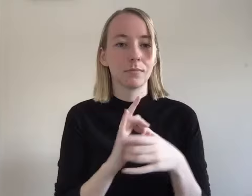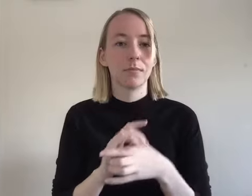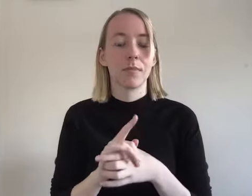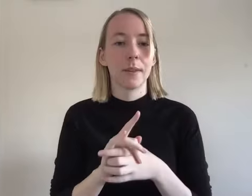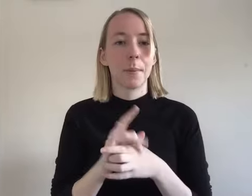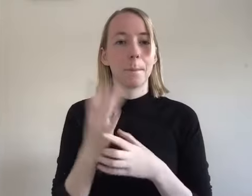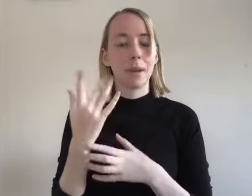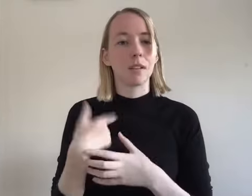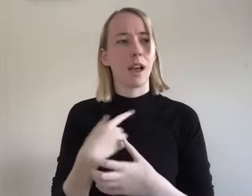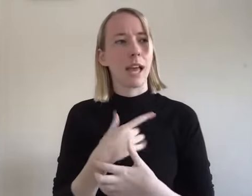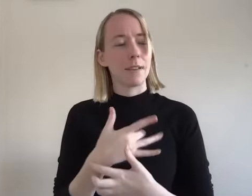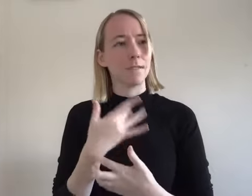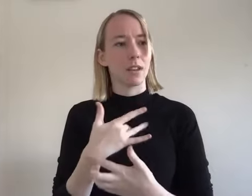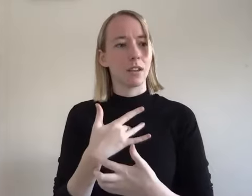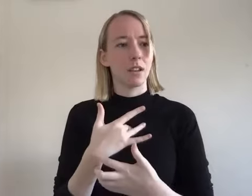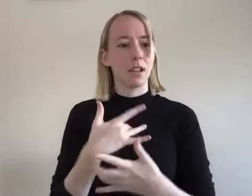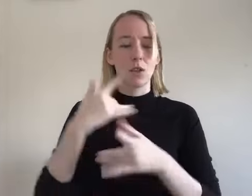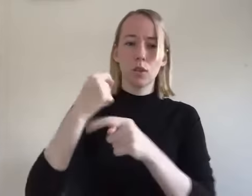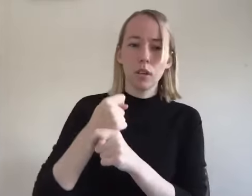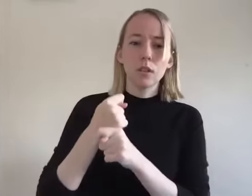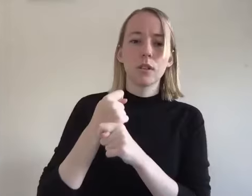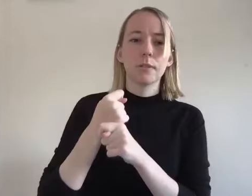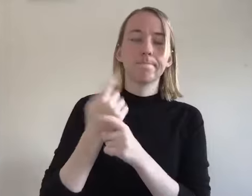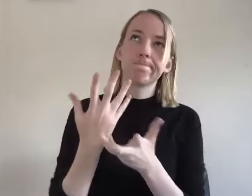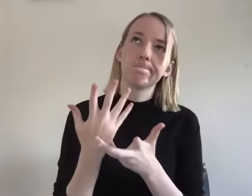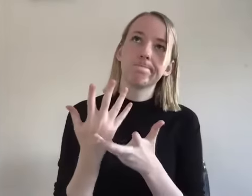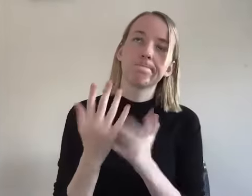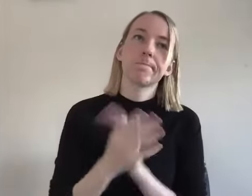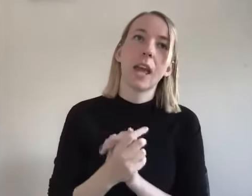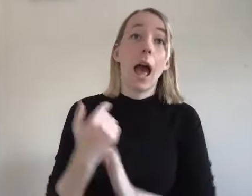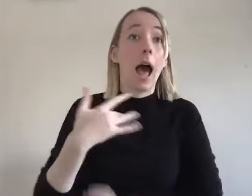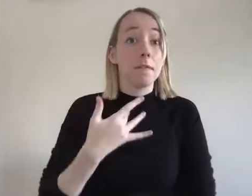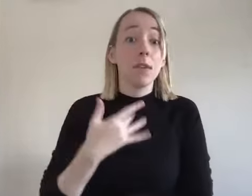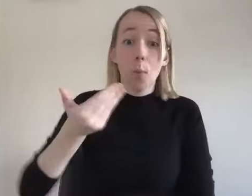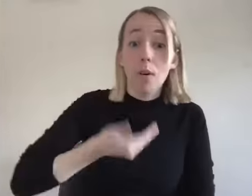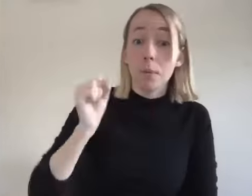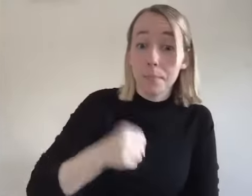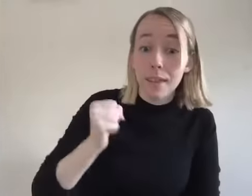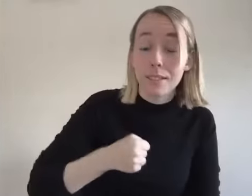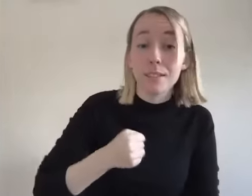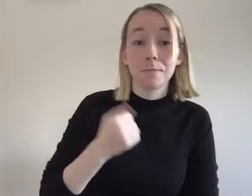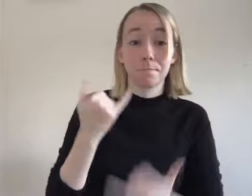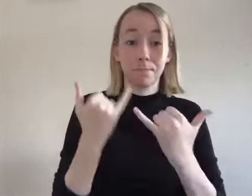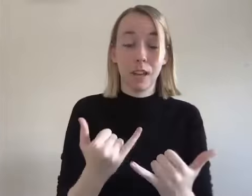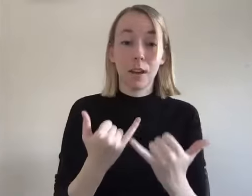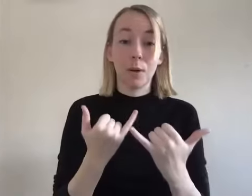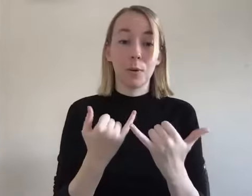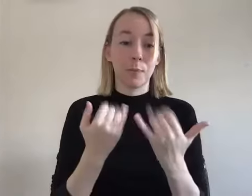um i do feel like the tradition i mean i do feel welcomed and comforted you know